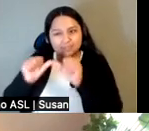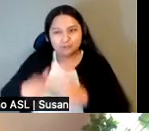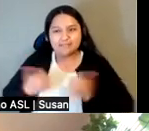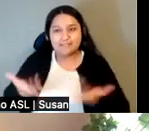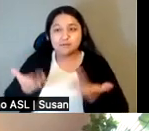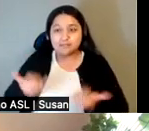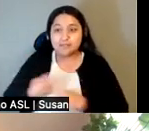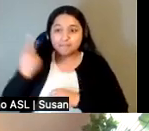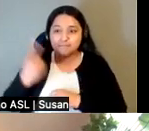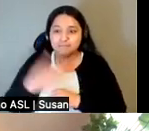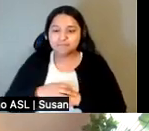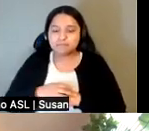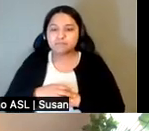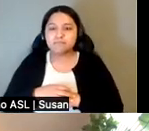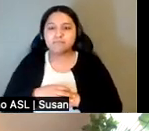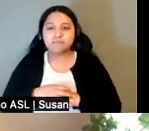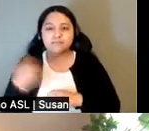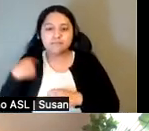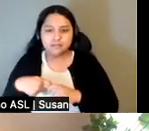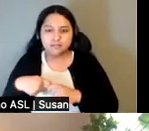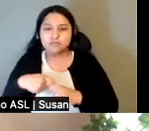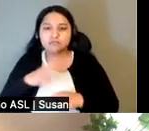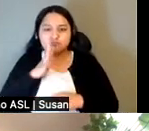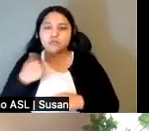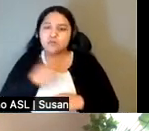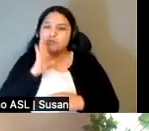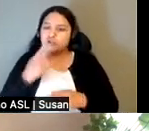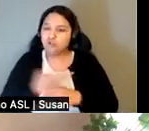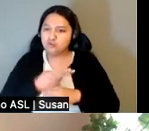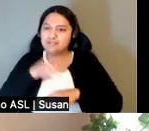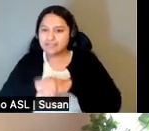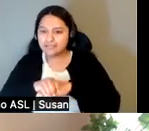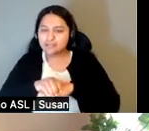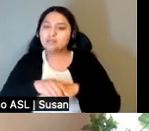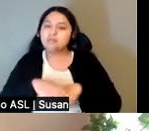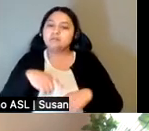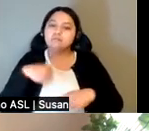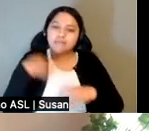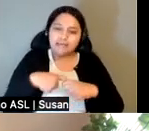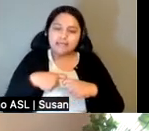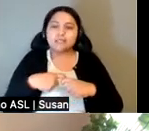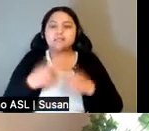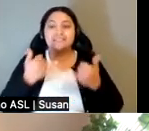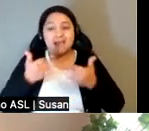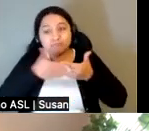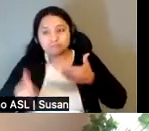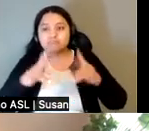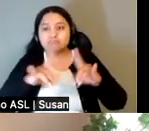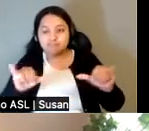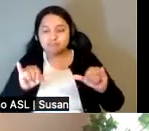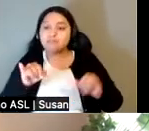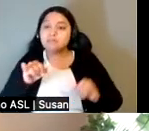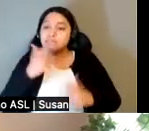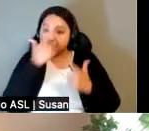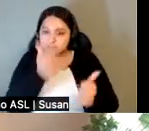Hoy se usará ambos inglés y español activamente, así que las personas que prefieren participar en un solo idioma, eligerán un canal